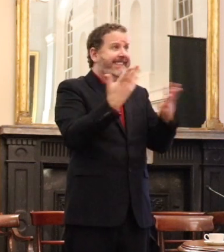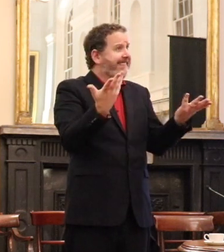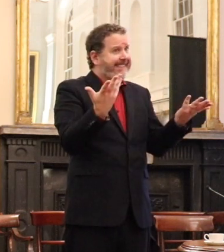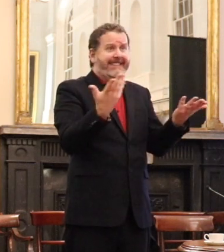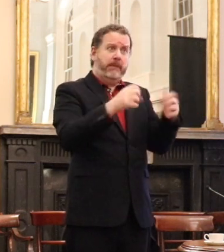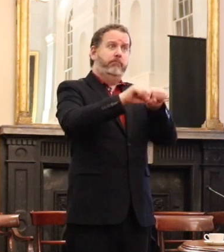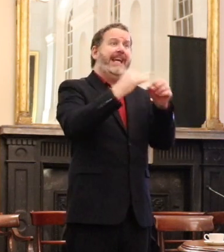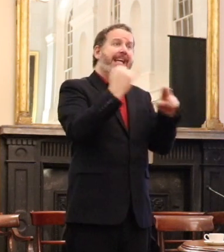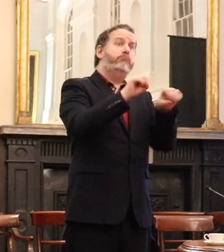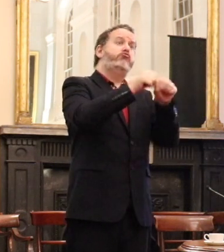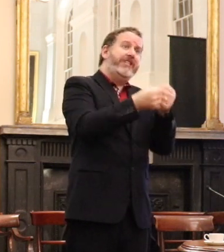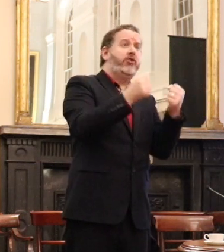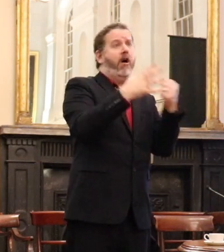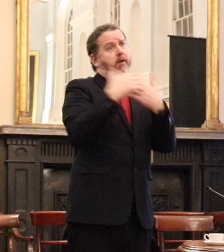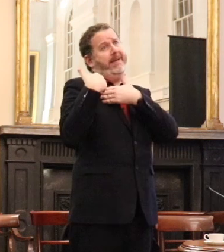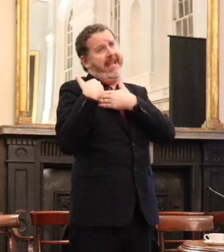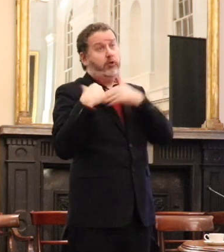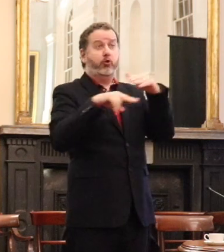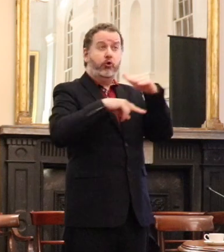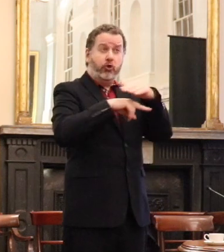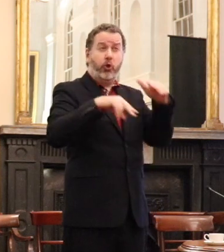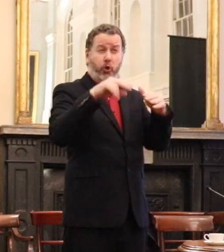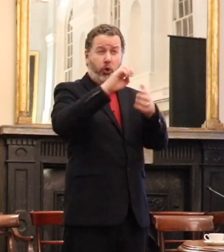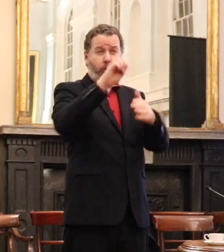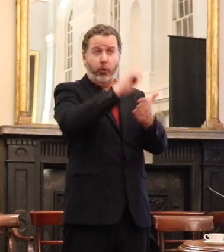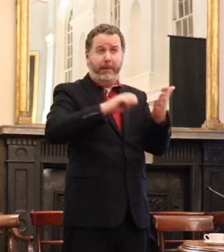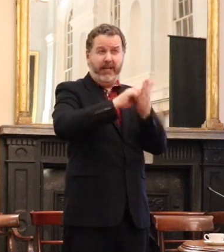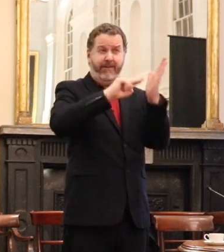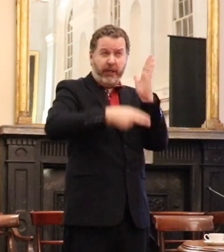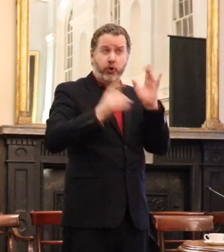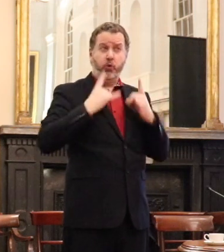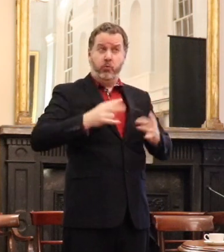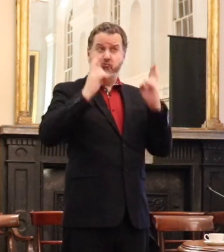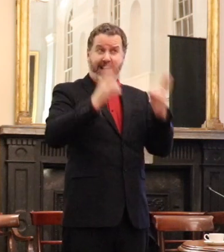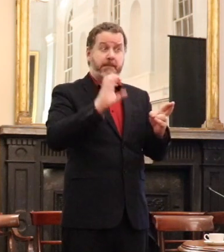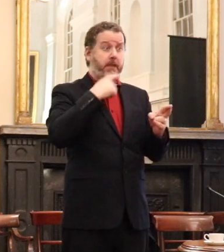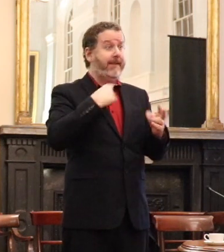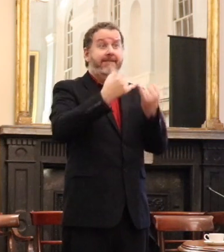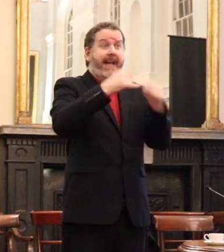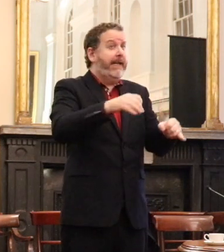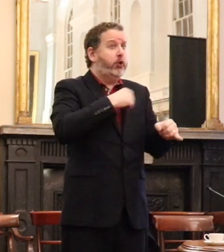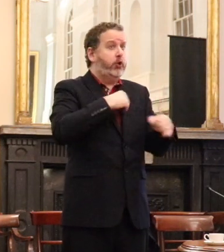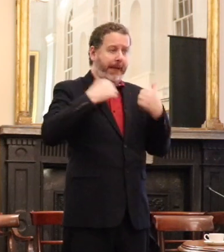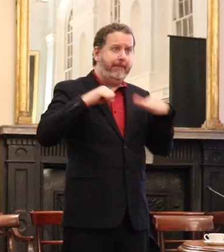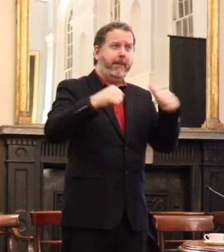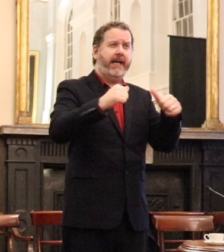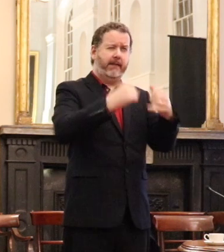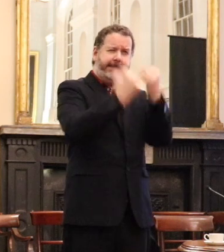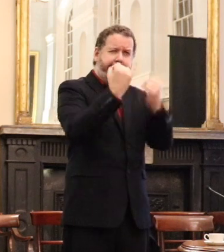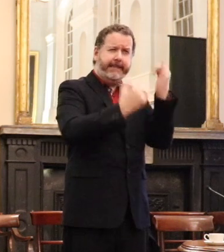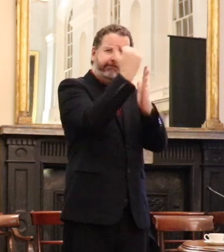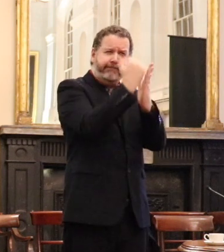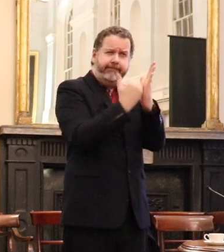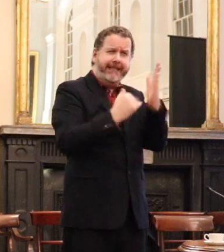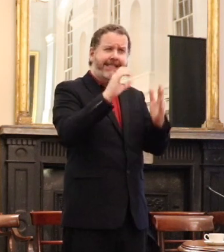vagrant reach of his own intentions under the real intervention on the food rights like his fate to implement a complex schemes in the